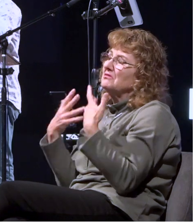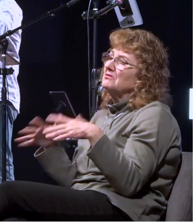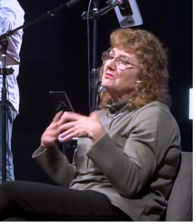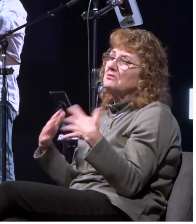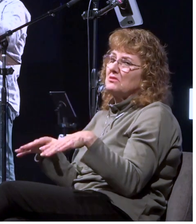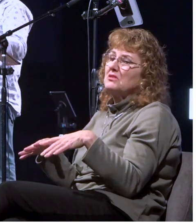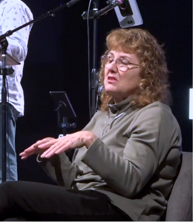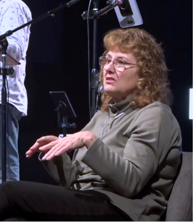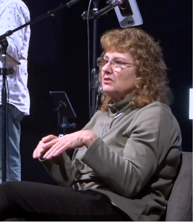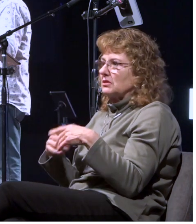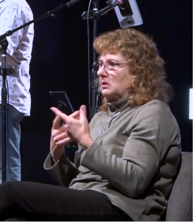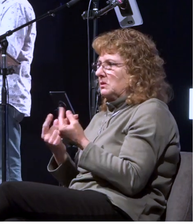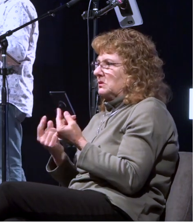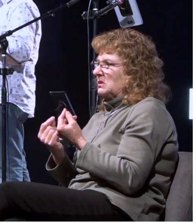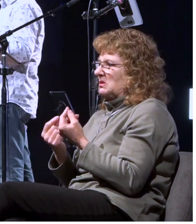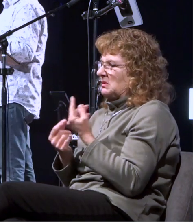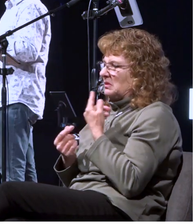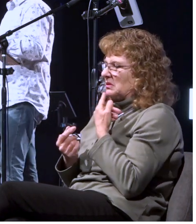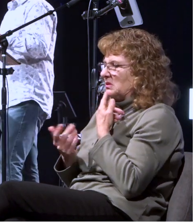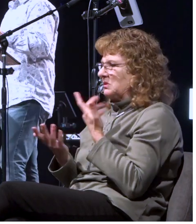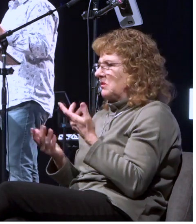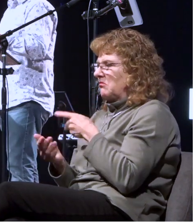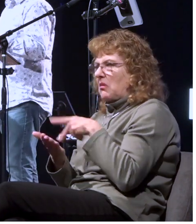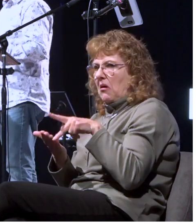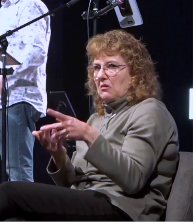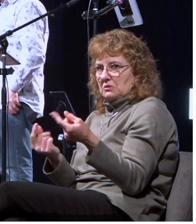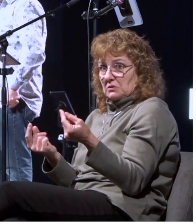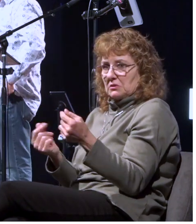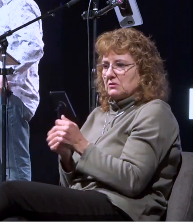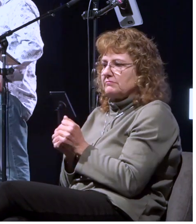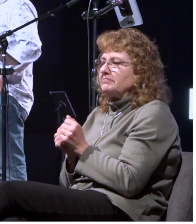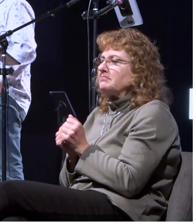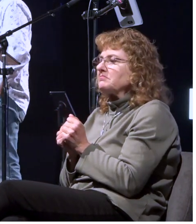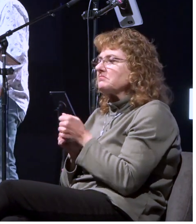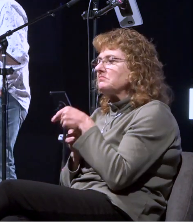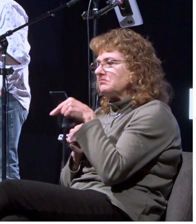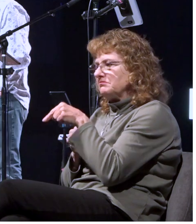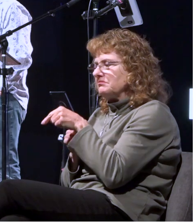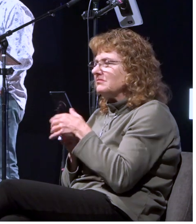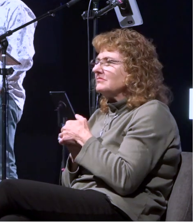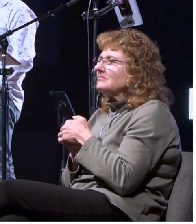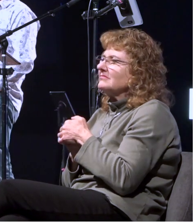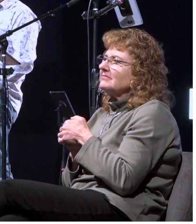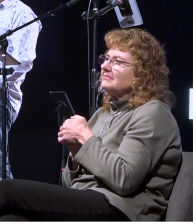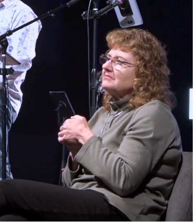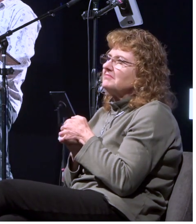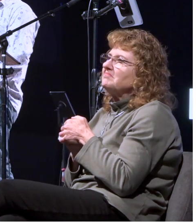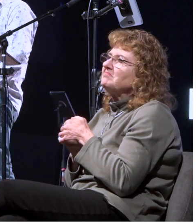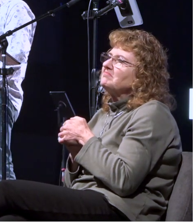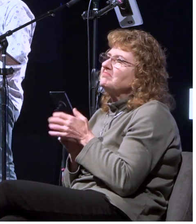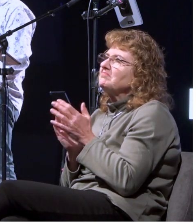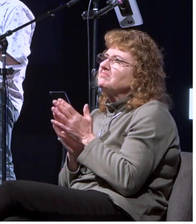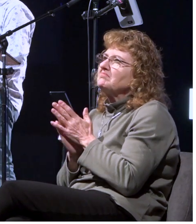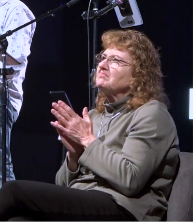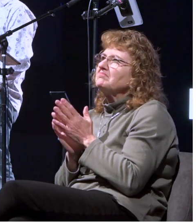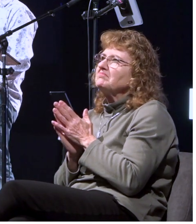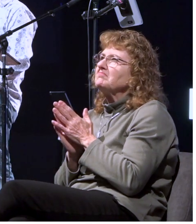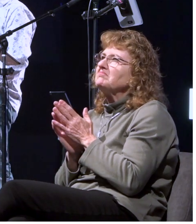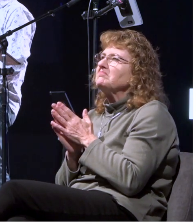so what does he do what you see here with paul is he's practicing what's known uh in in management circles